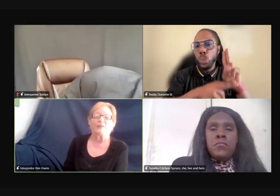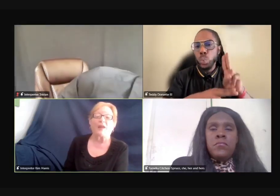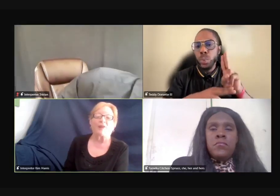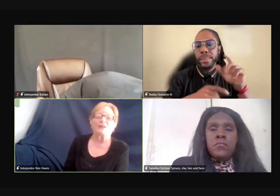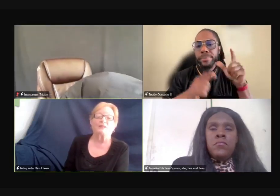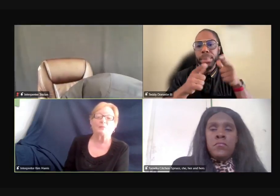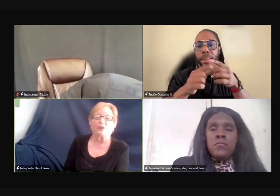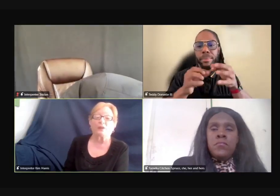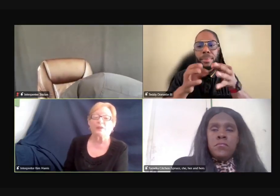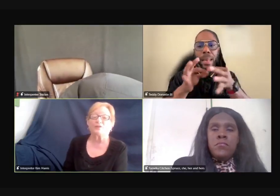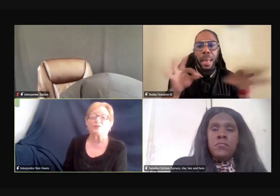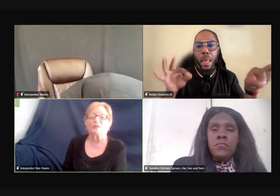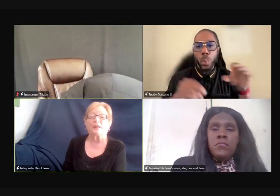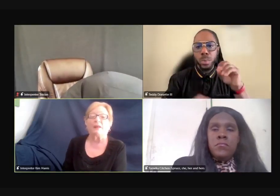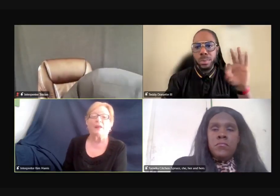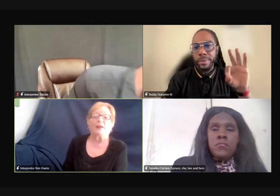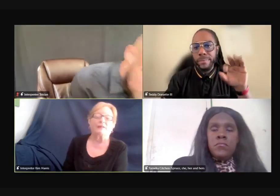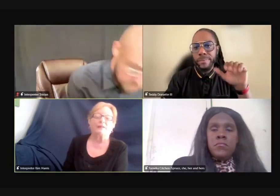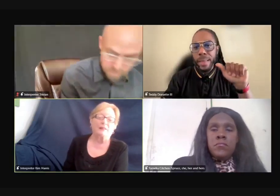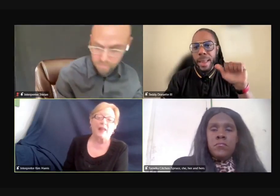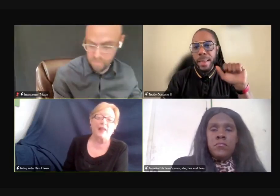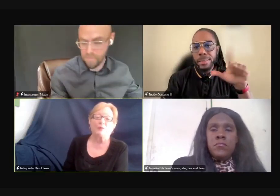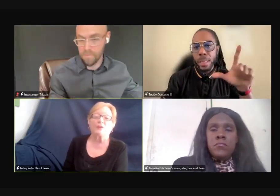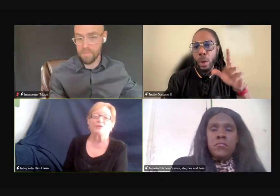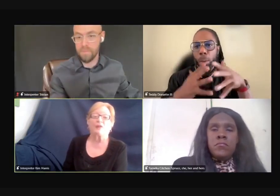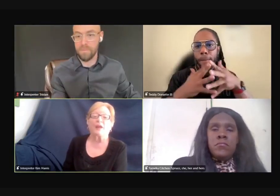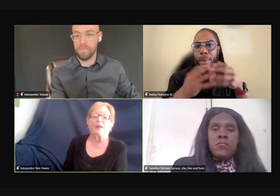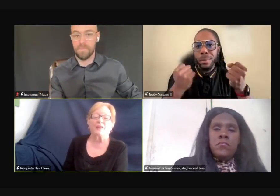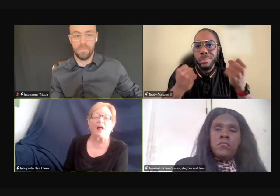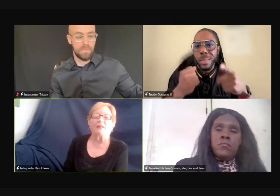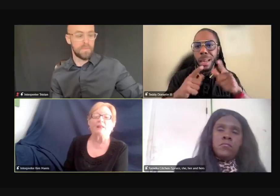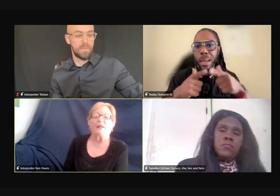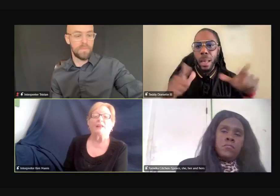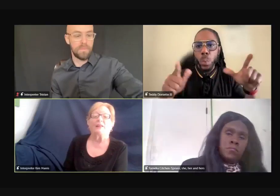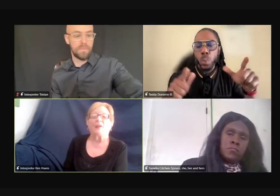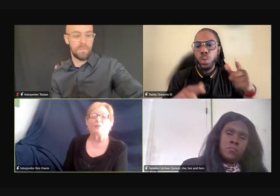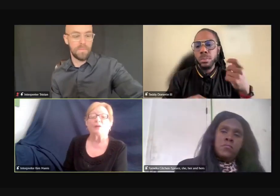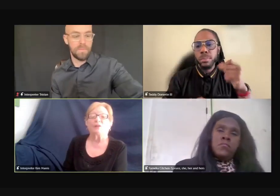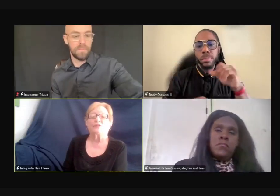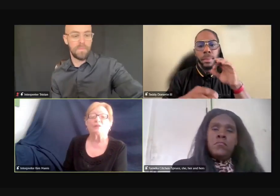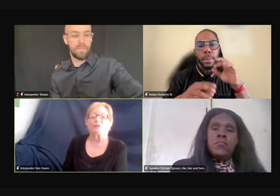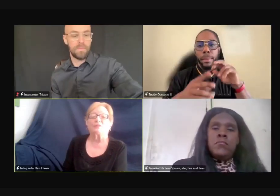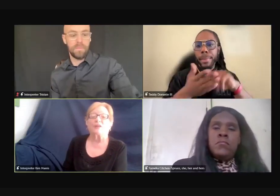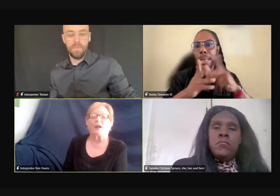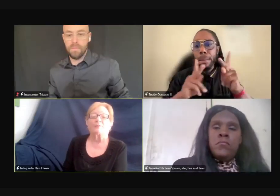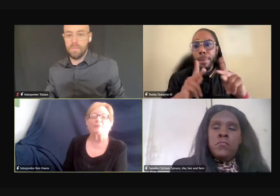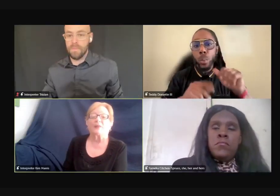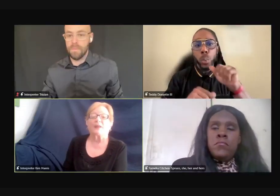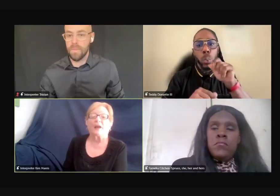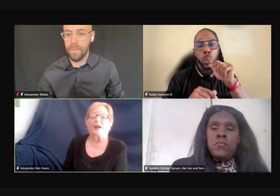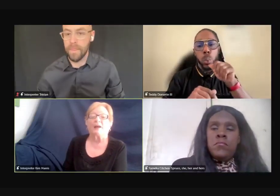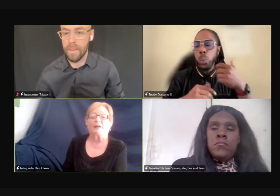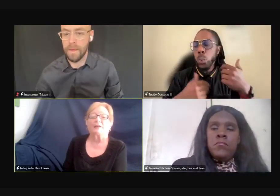you know, they have experience using the language, ASL language, there's,